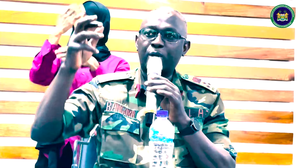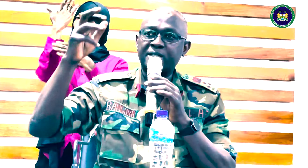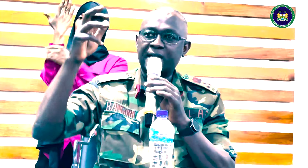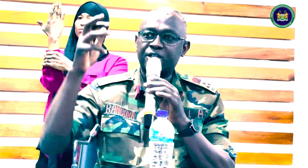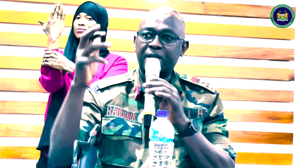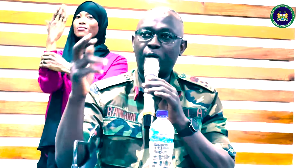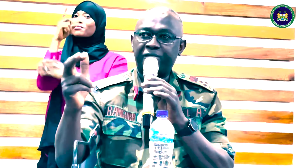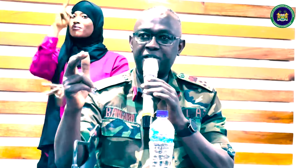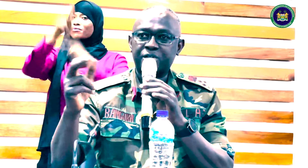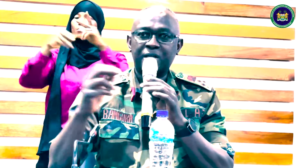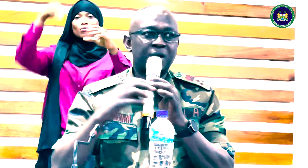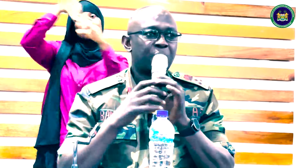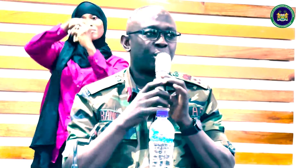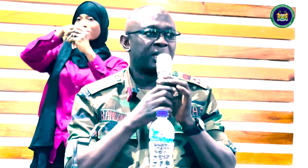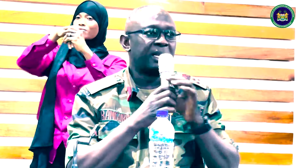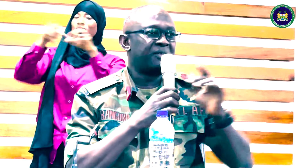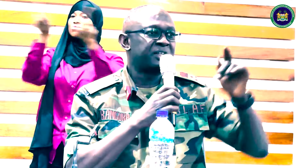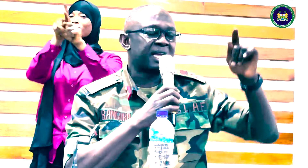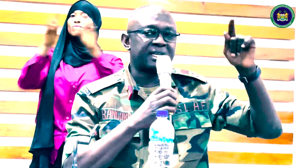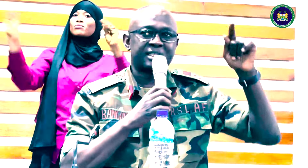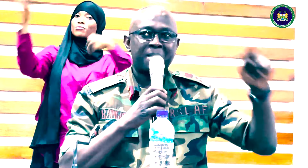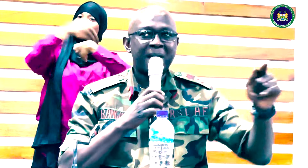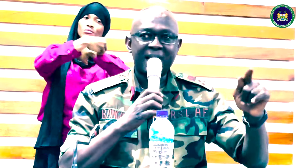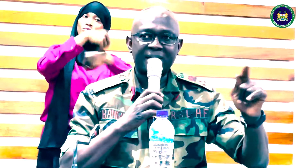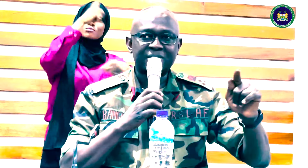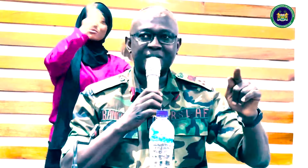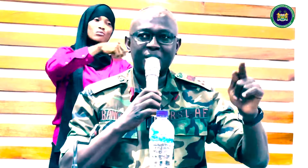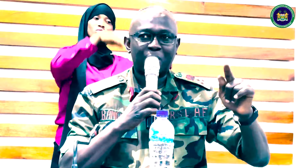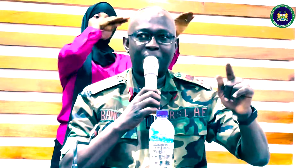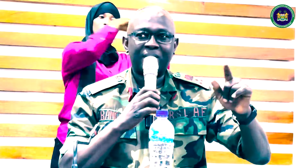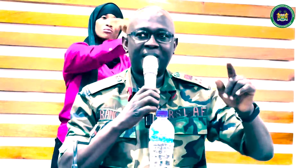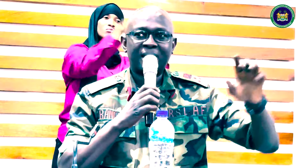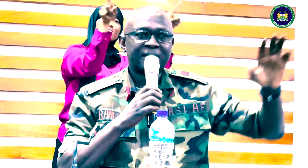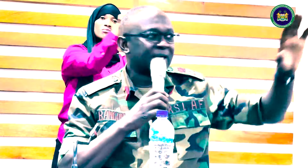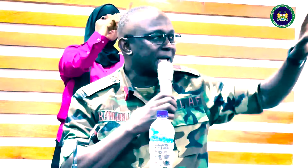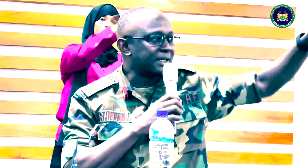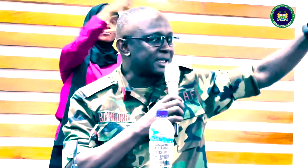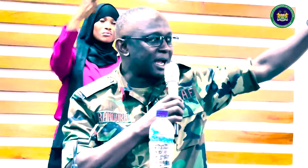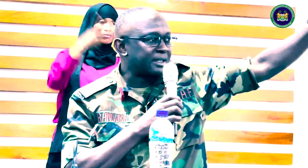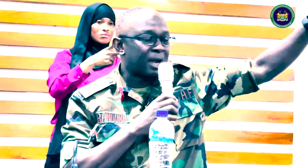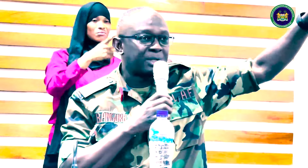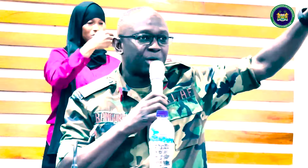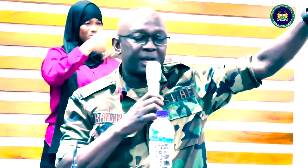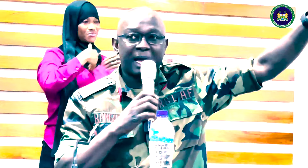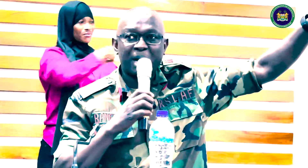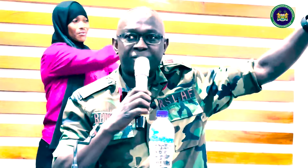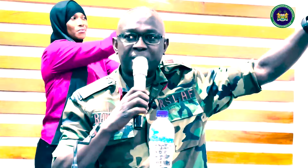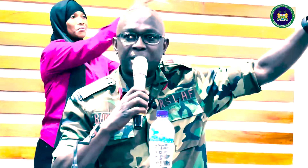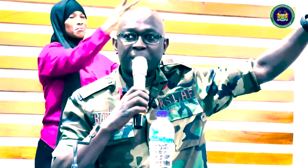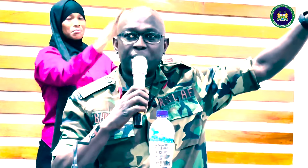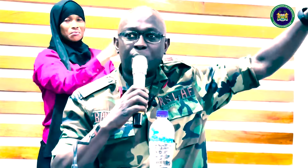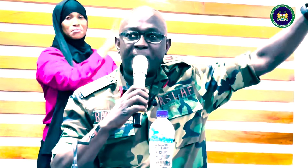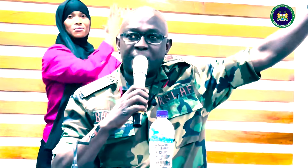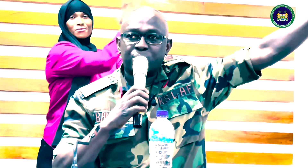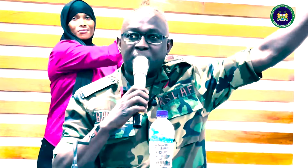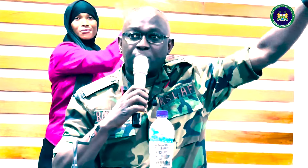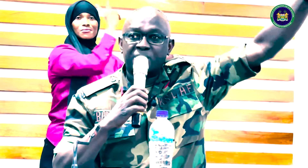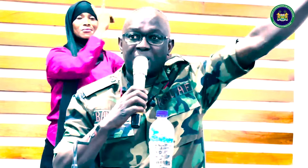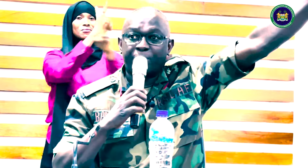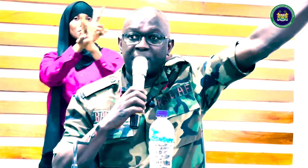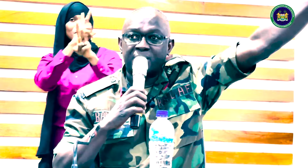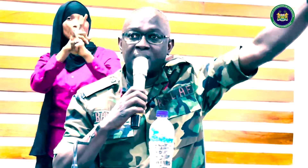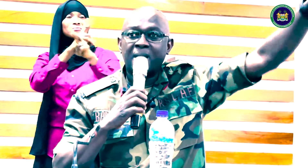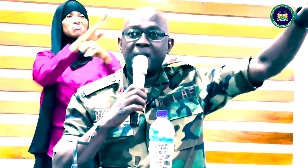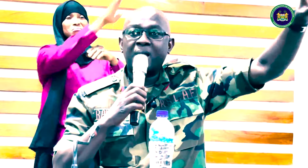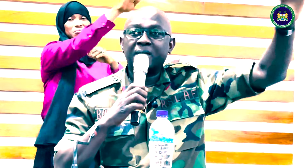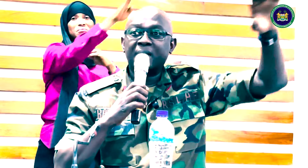who know they deploy inside the same office, who know they live inside the same barracks, you know. Then they get, yeah, sorry they don't hear back for the dog, get their own barracks, they will